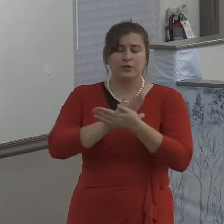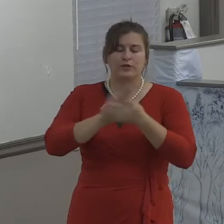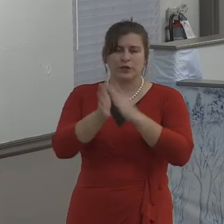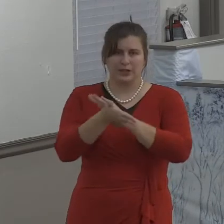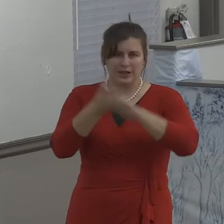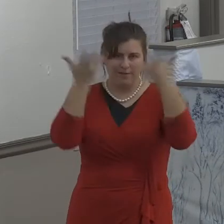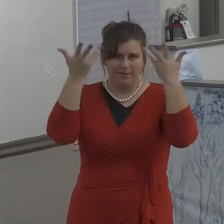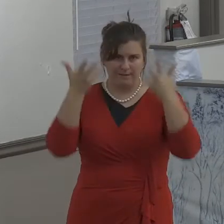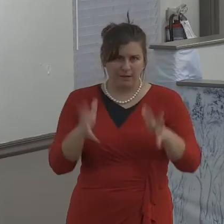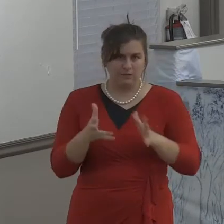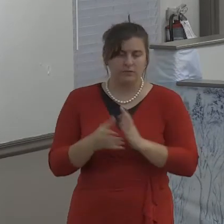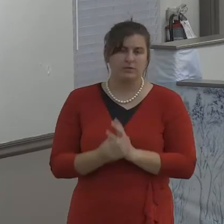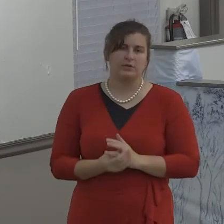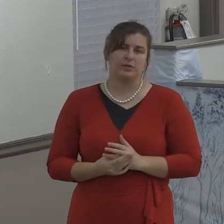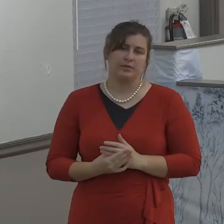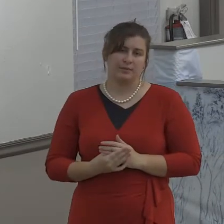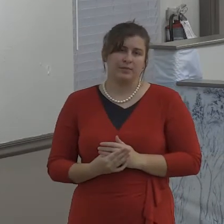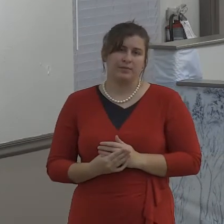We're sinners.